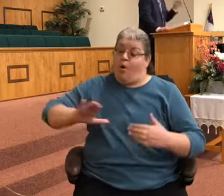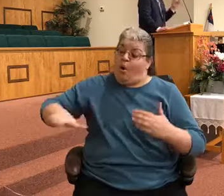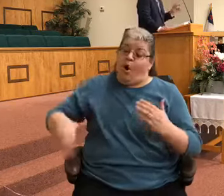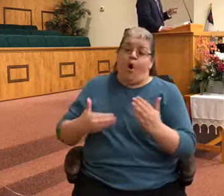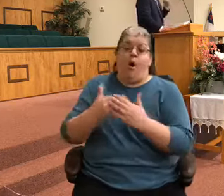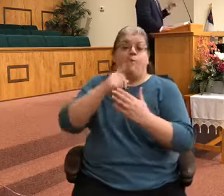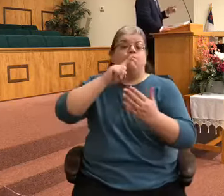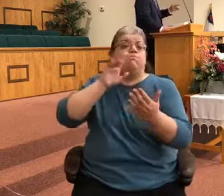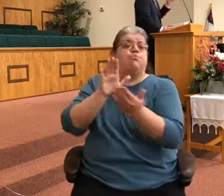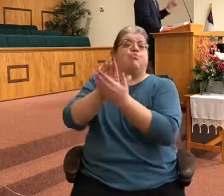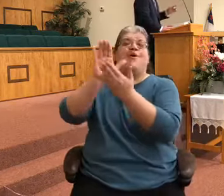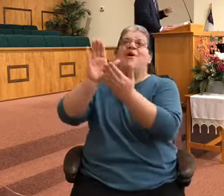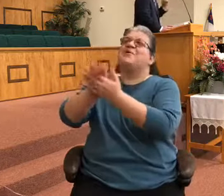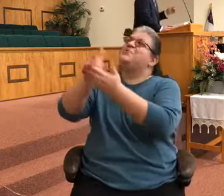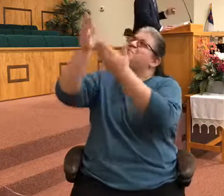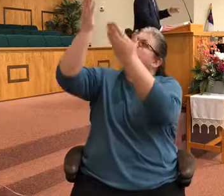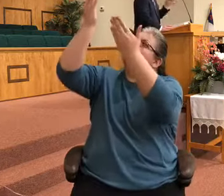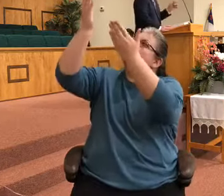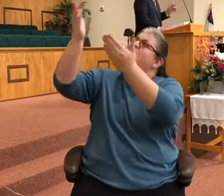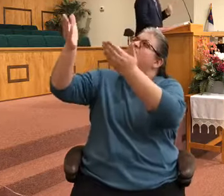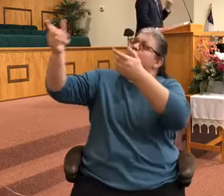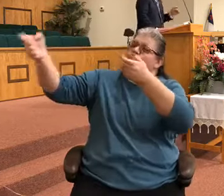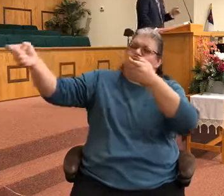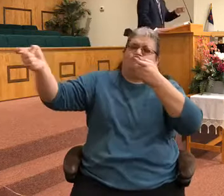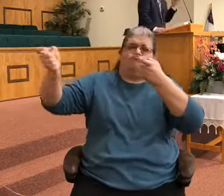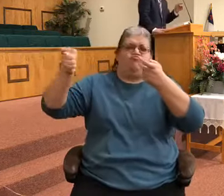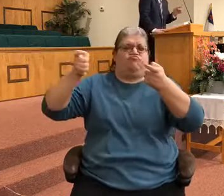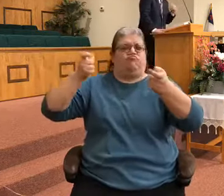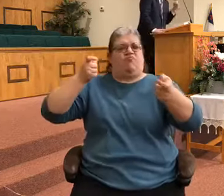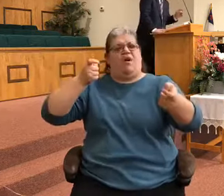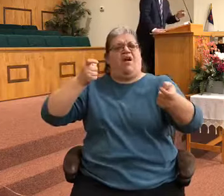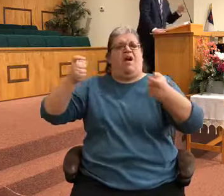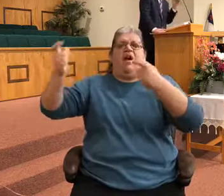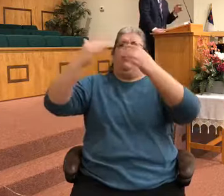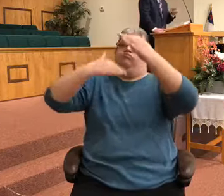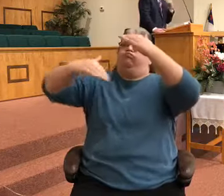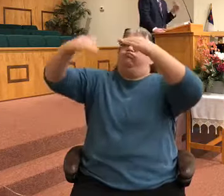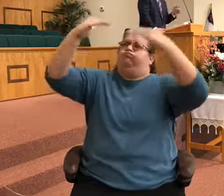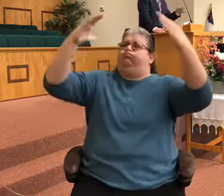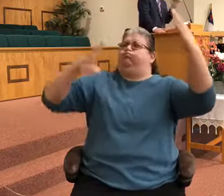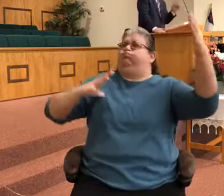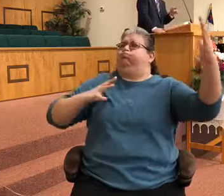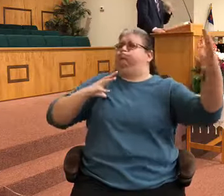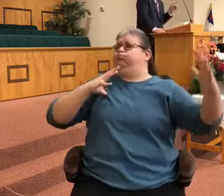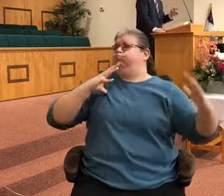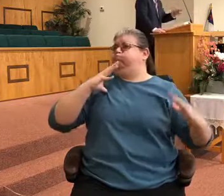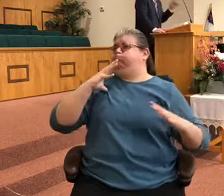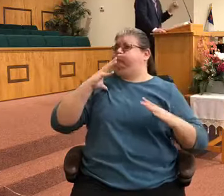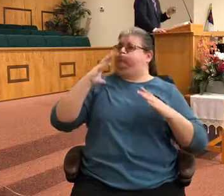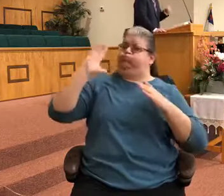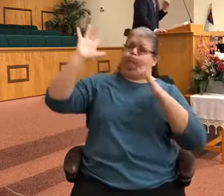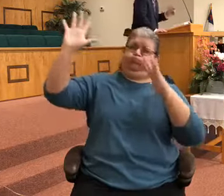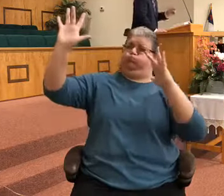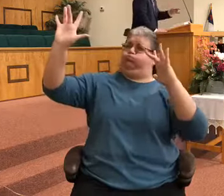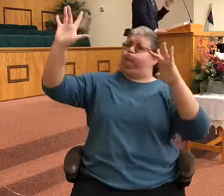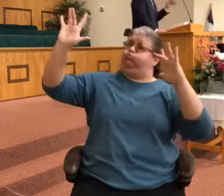to Him who reigns above In majesty's degree Who